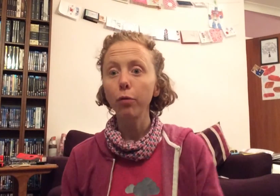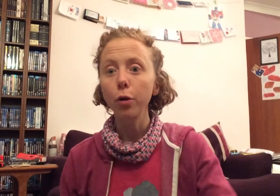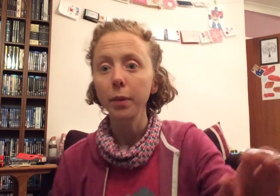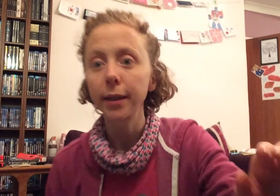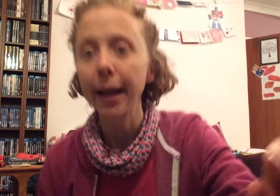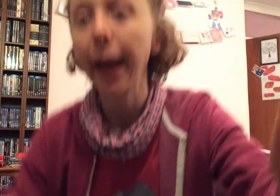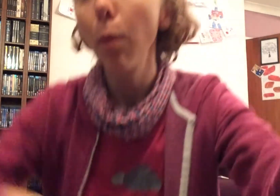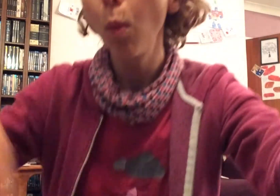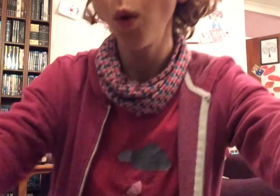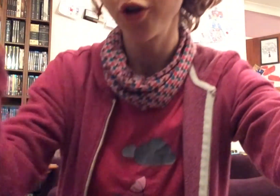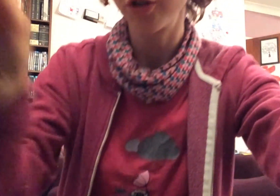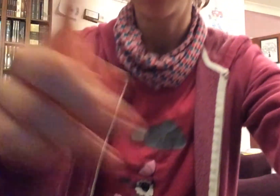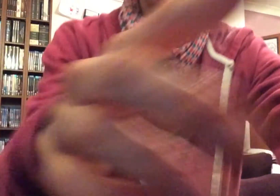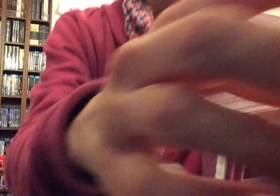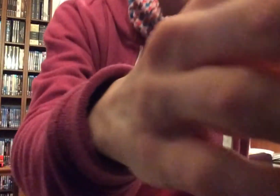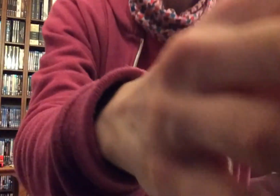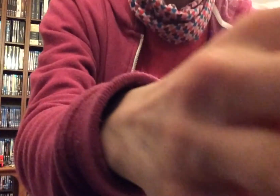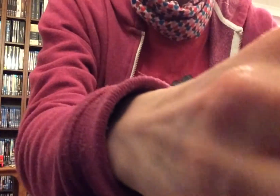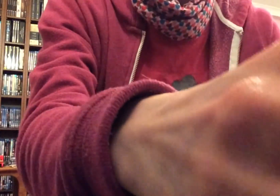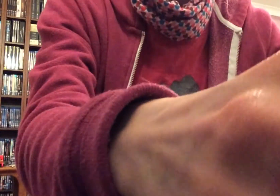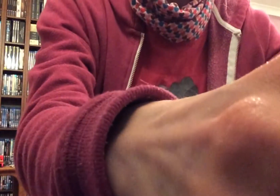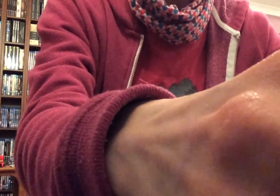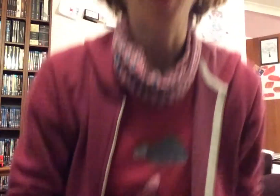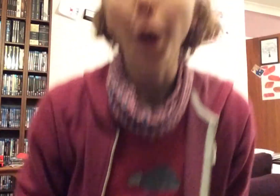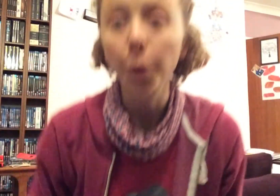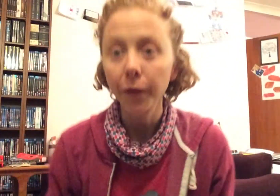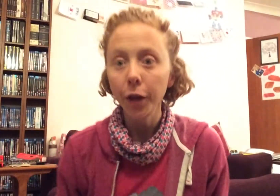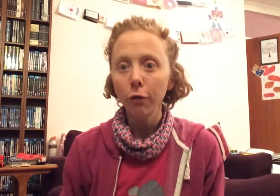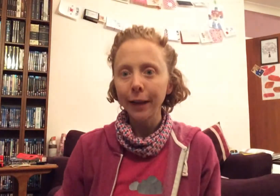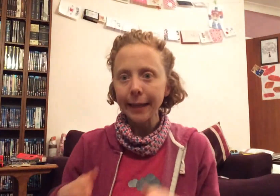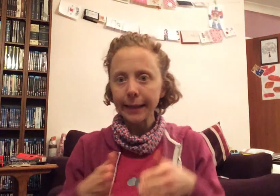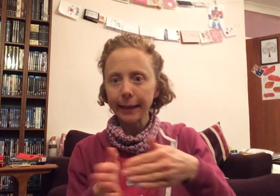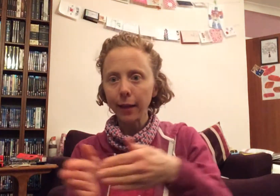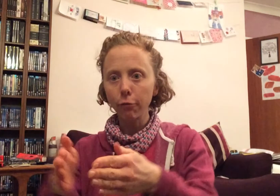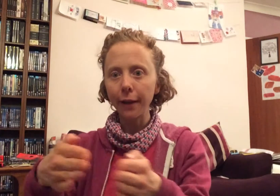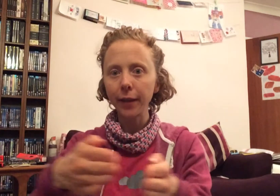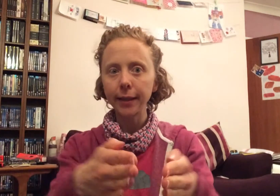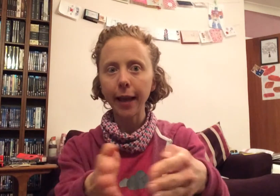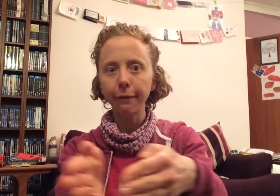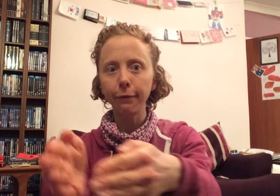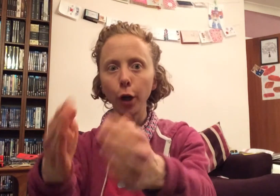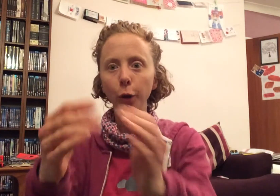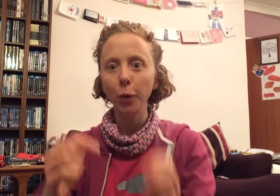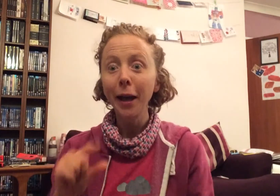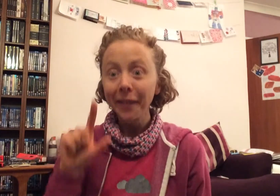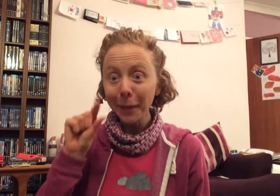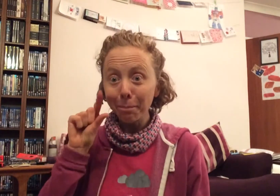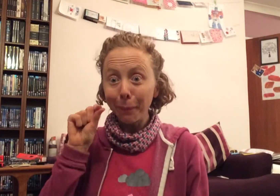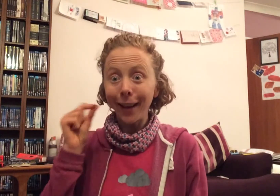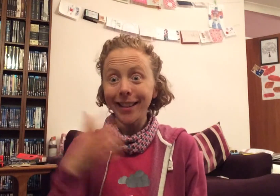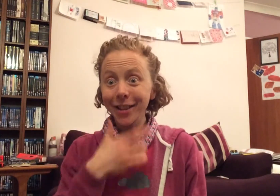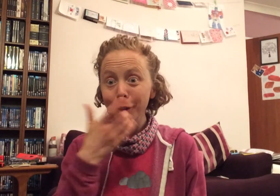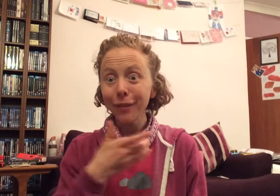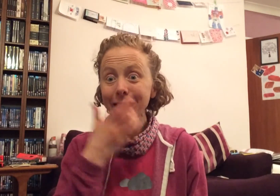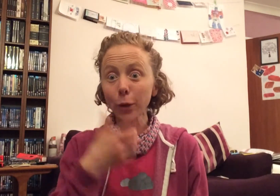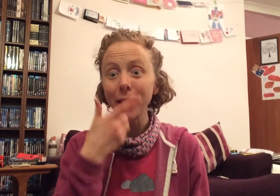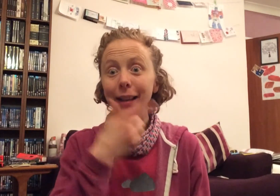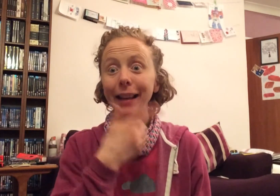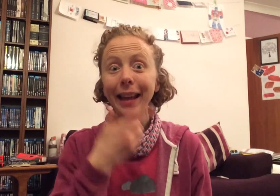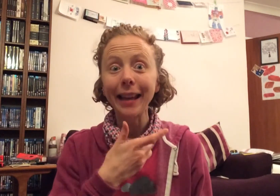broomstick, and whoosh, they were gone. Over the reeds and the rivers they flew. The bird shrieked with glee,